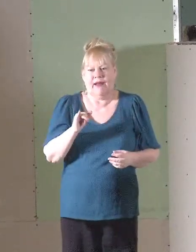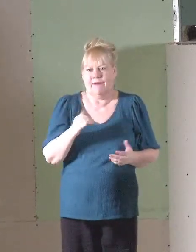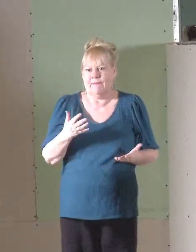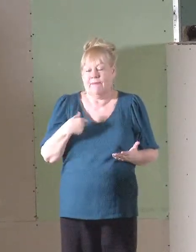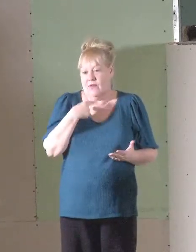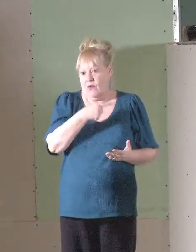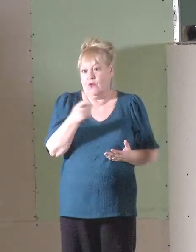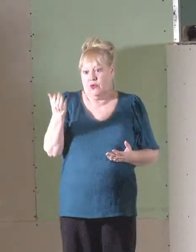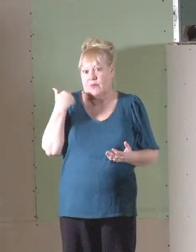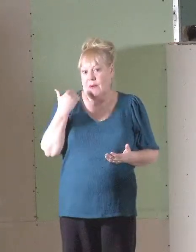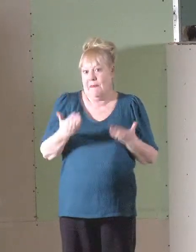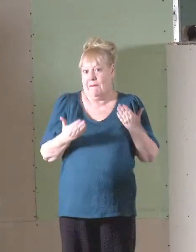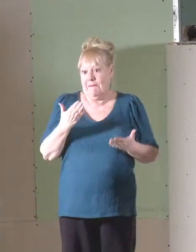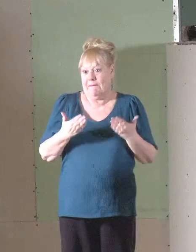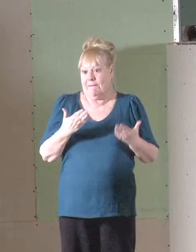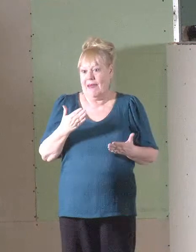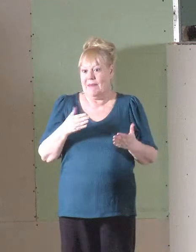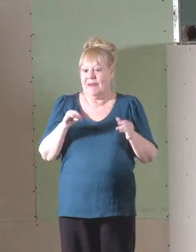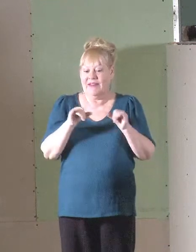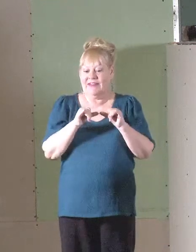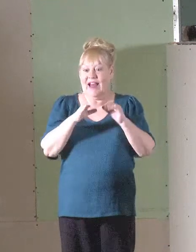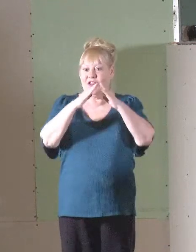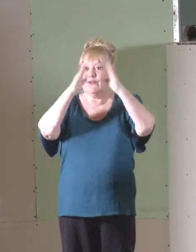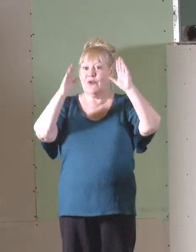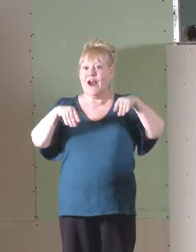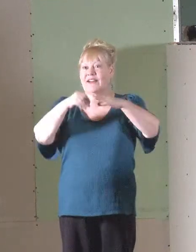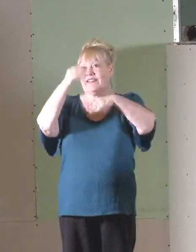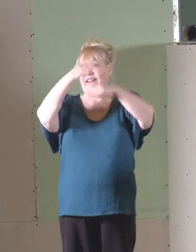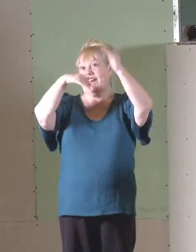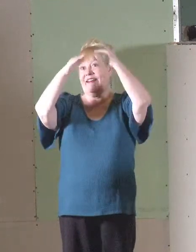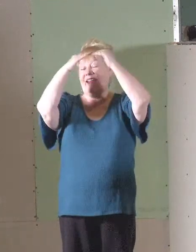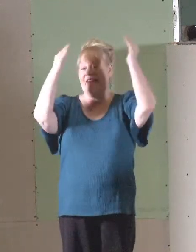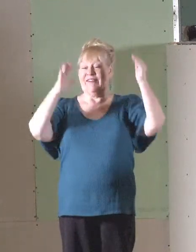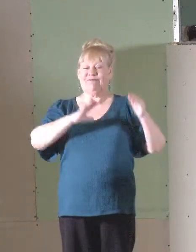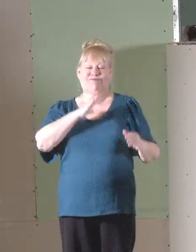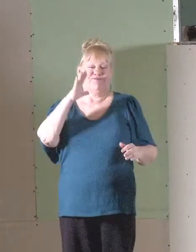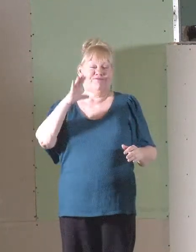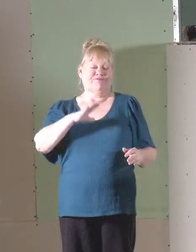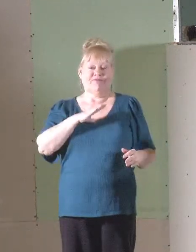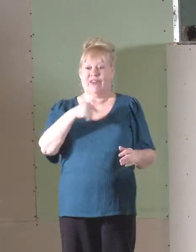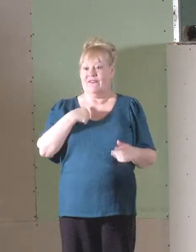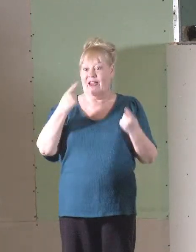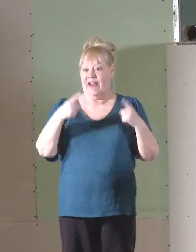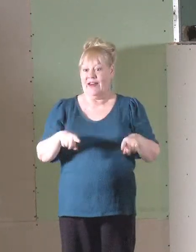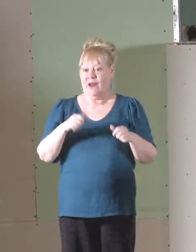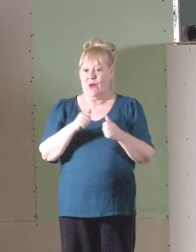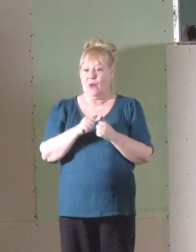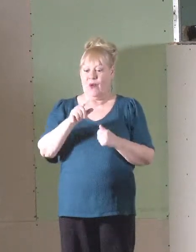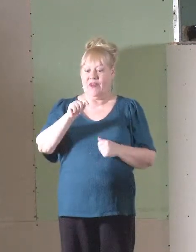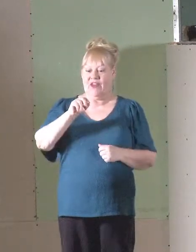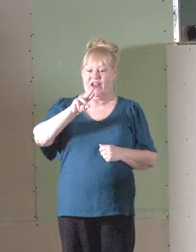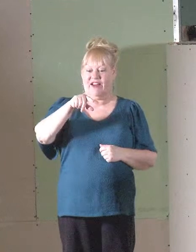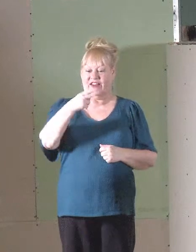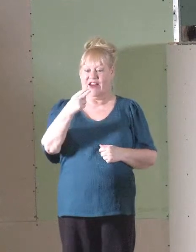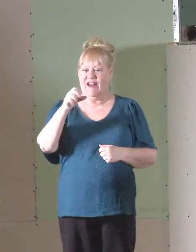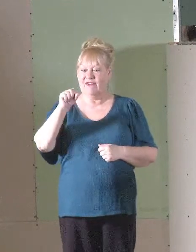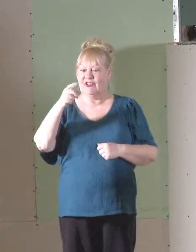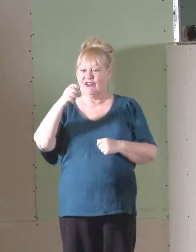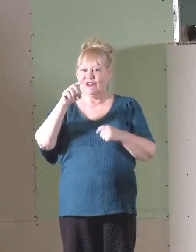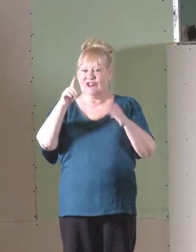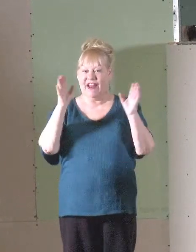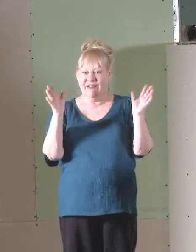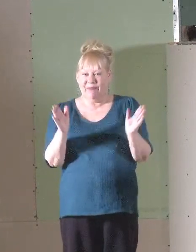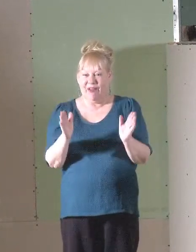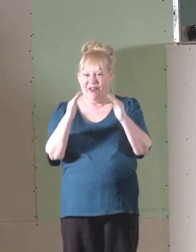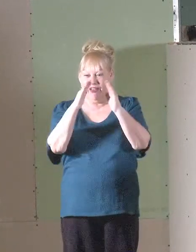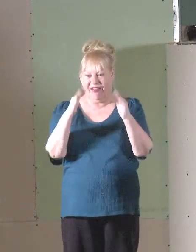I've told you before, maybe it's going to be the size of your house, and I've told you that if I end up with a tough shed, I'll still be very happy and